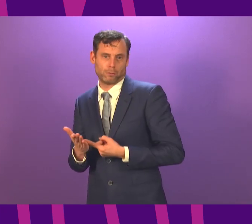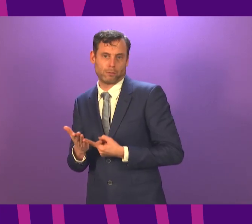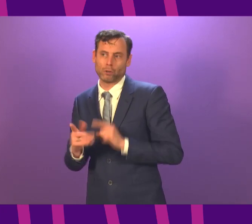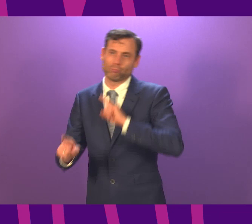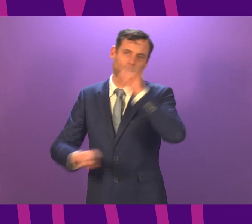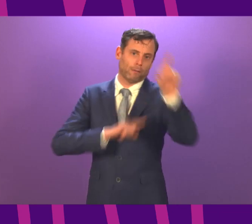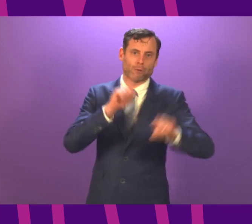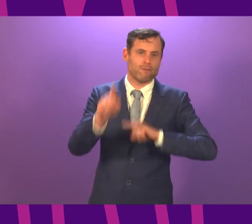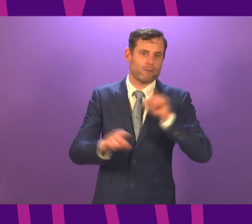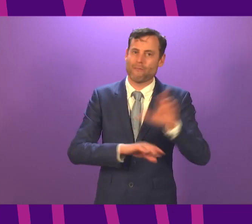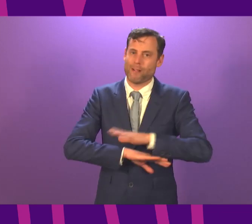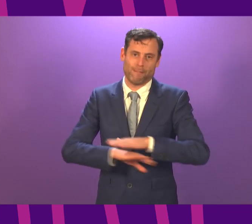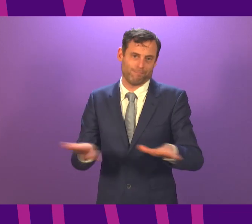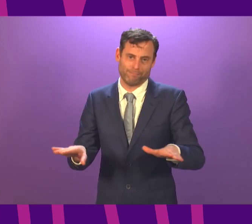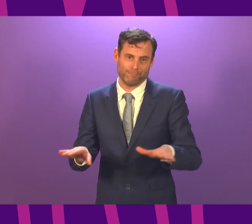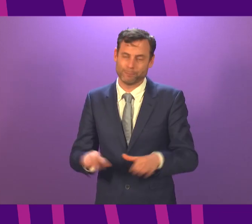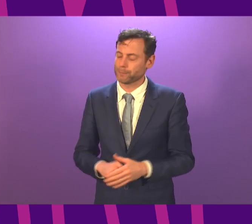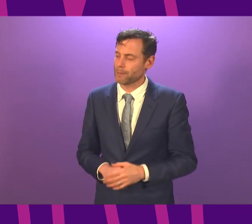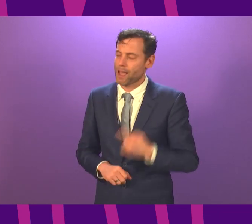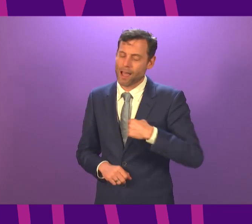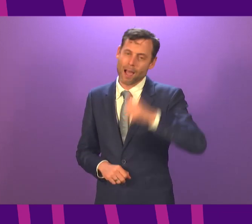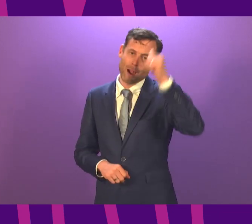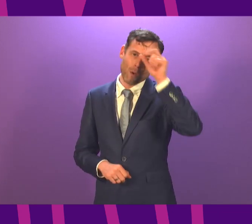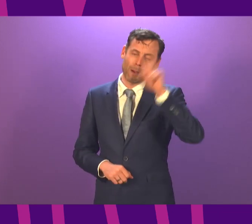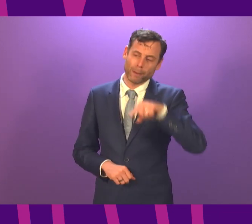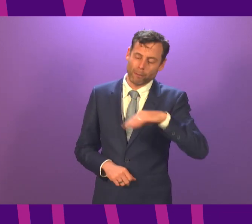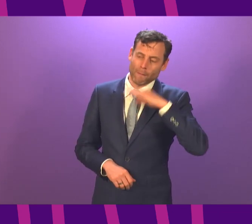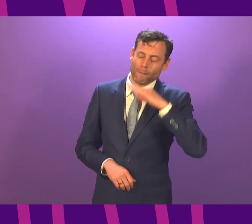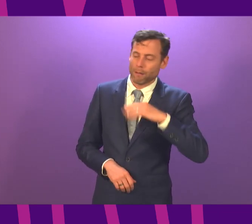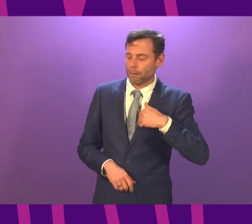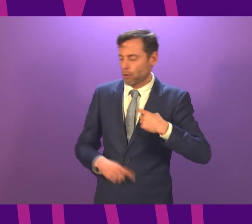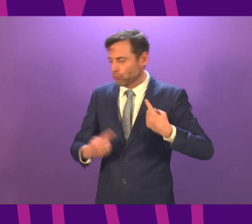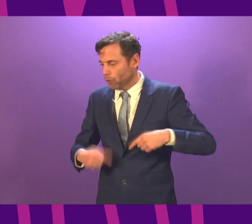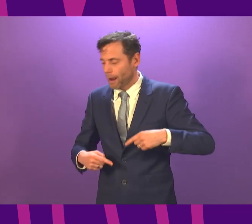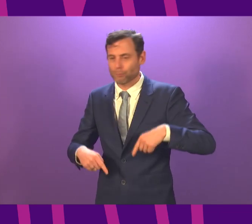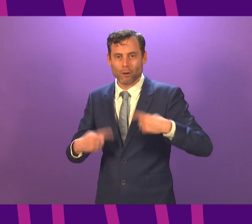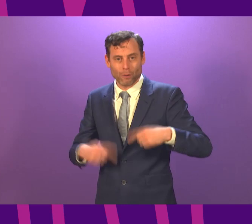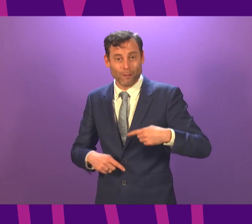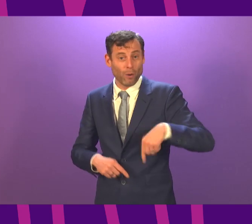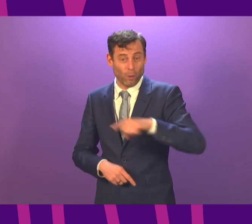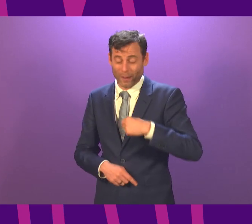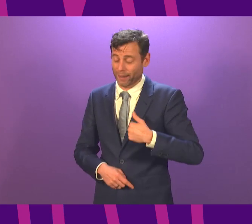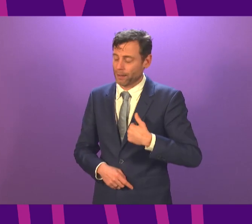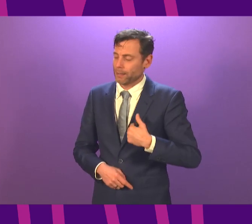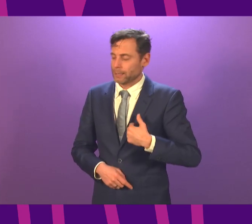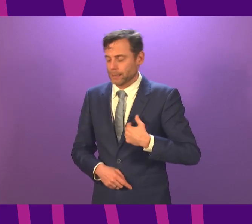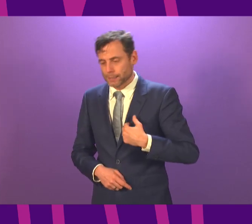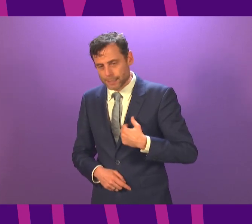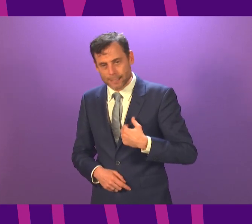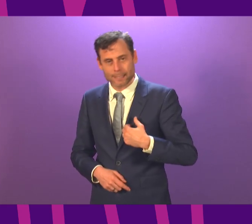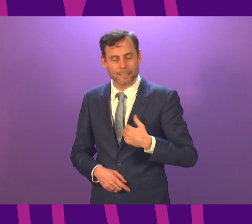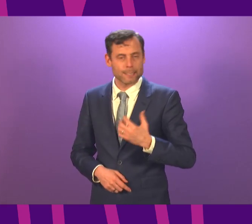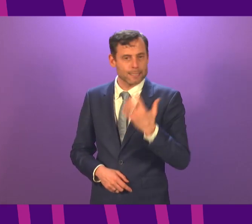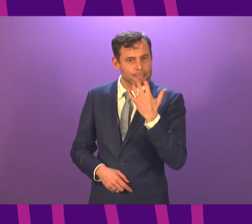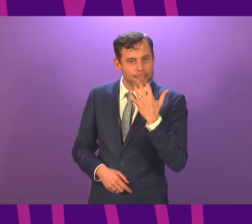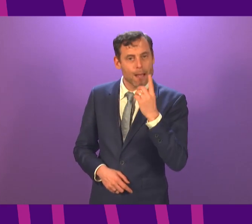know there is a real sense of fatigue about this all of us genuinely all of us feel it but right at this moment it is more